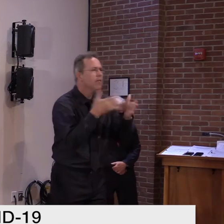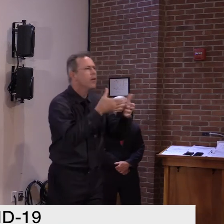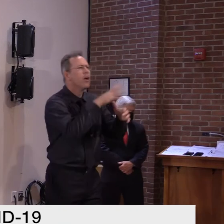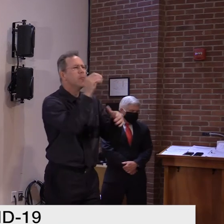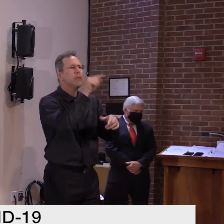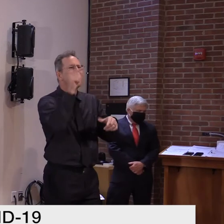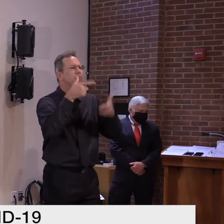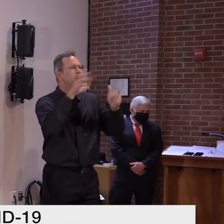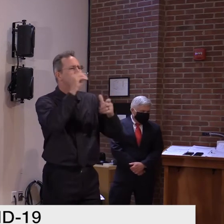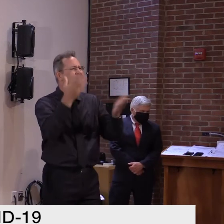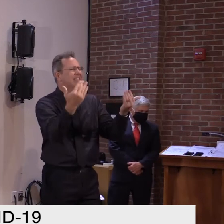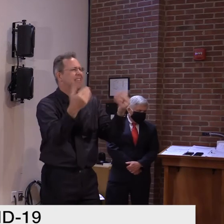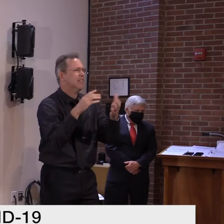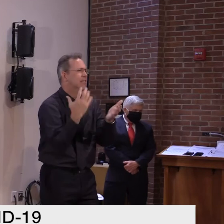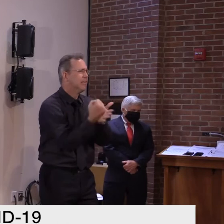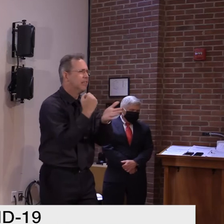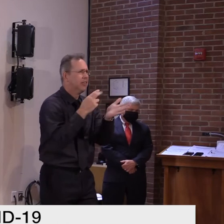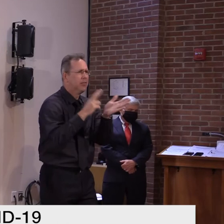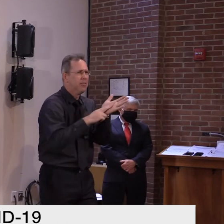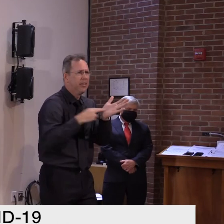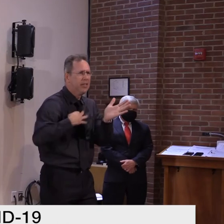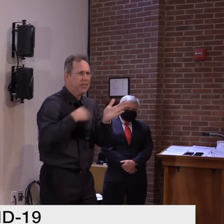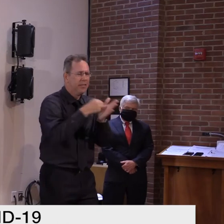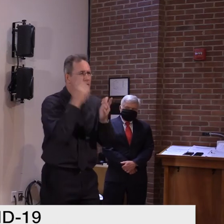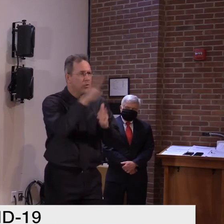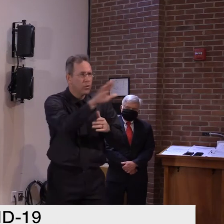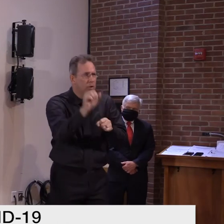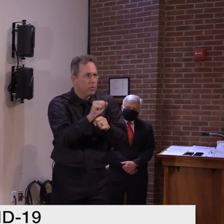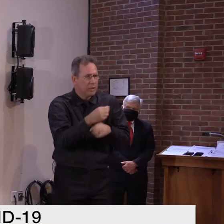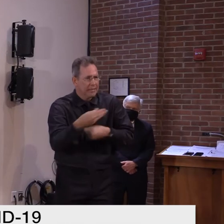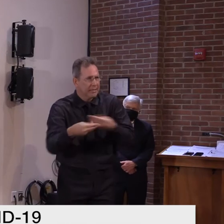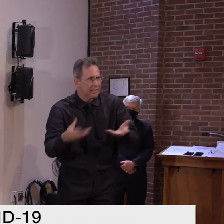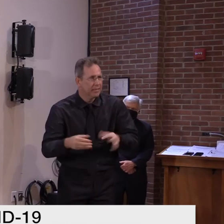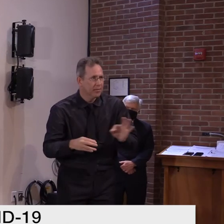employees. All right. Great. Thank you for all of that.